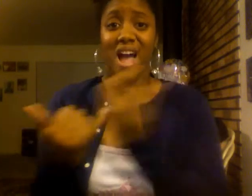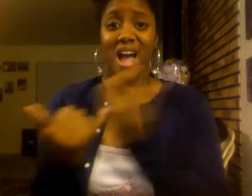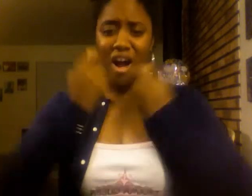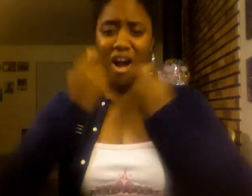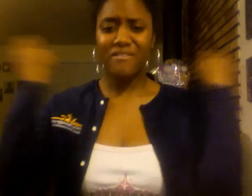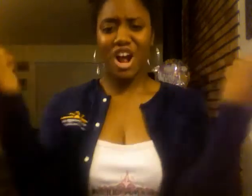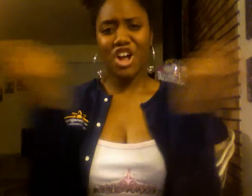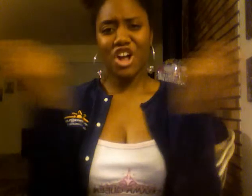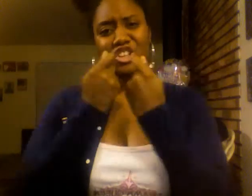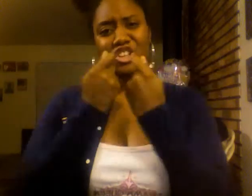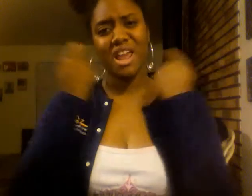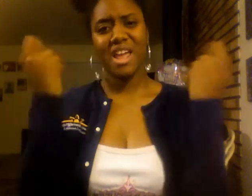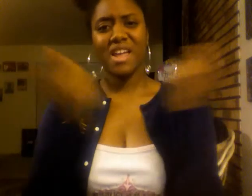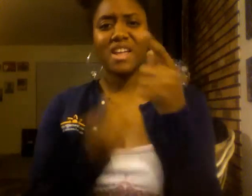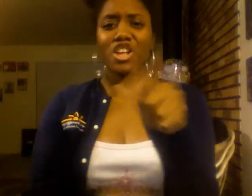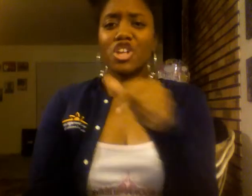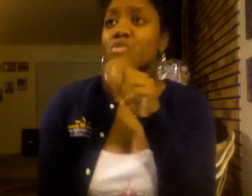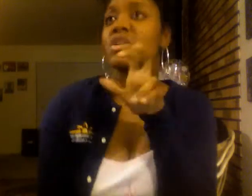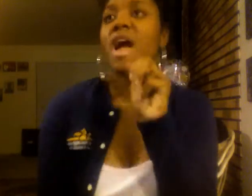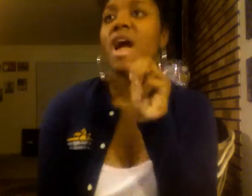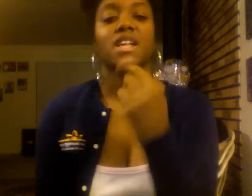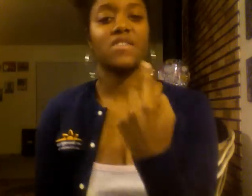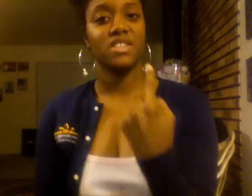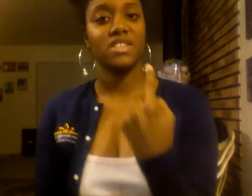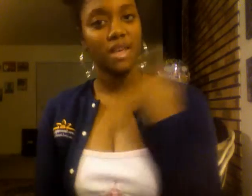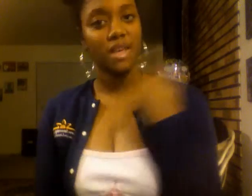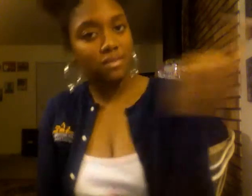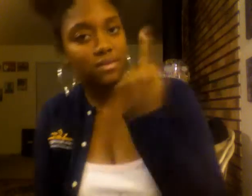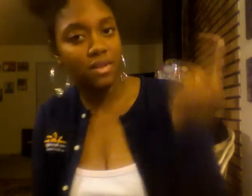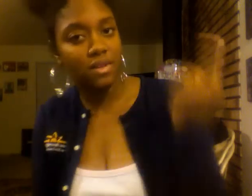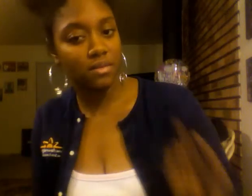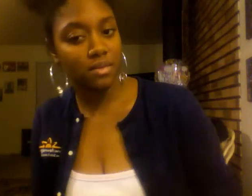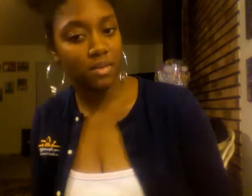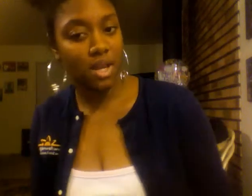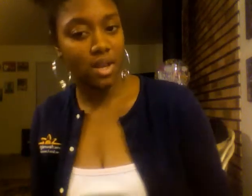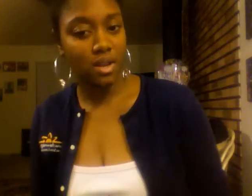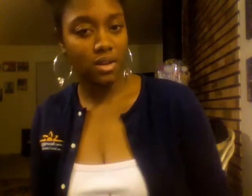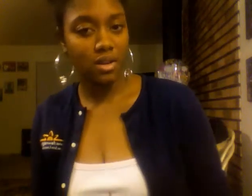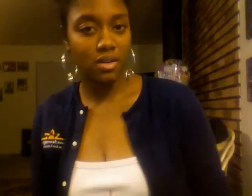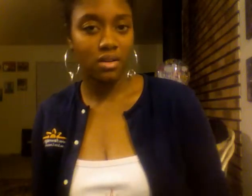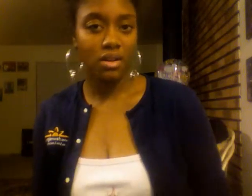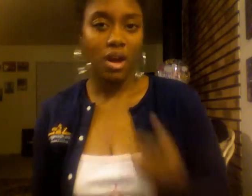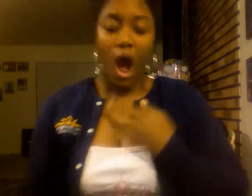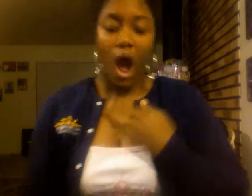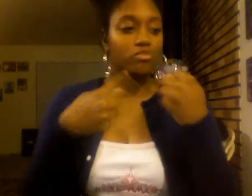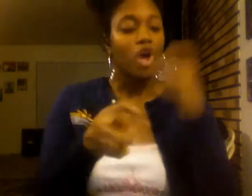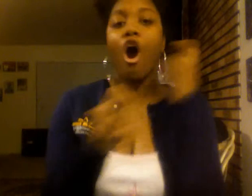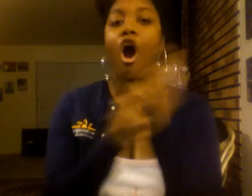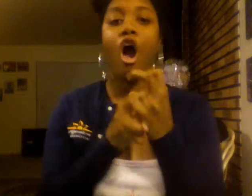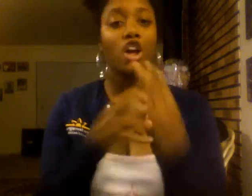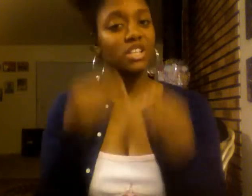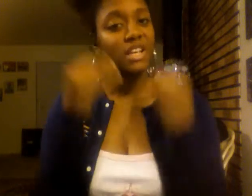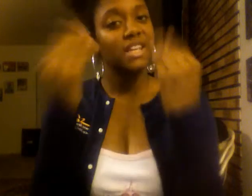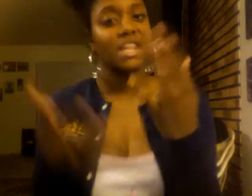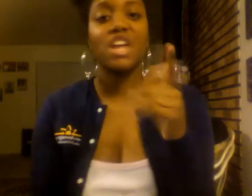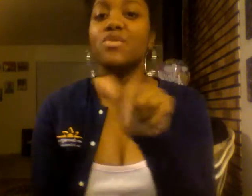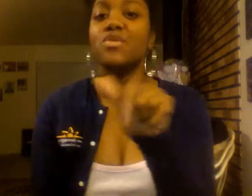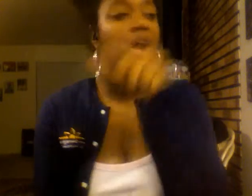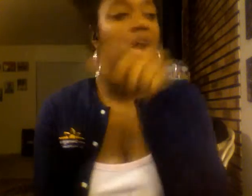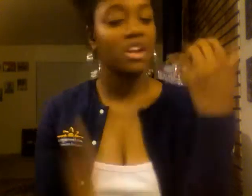anniversary. And you haven't even said two words to me. I'm trying hard to give you another